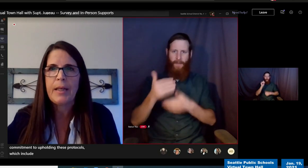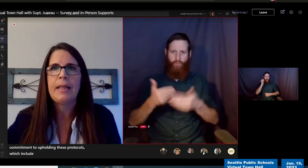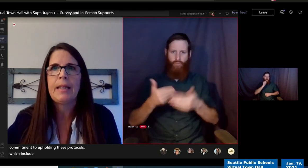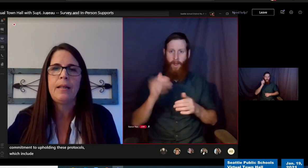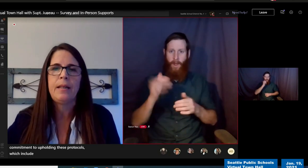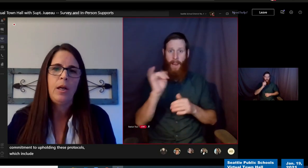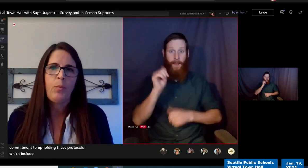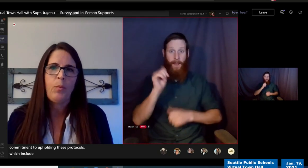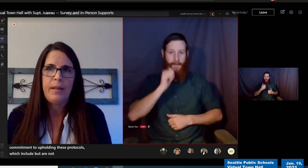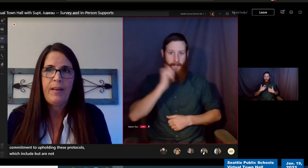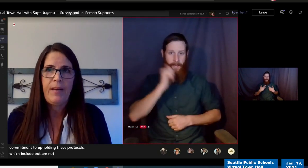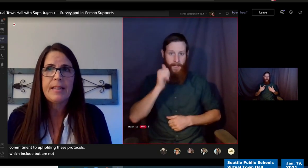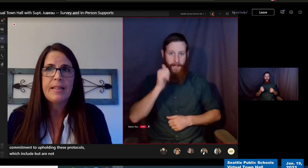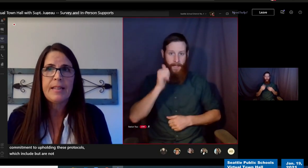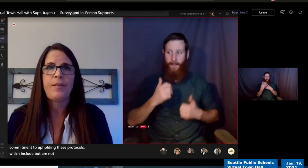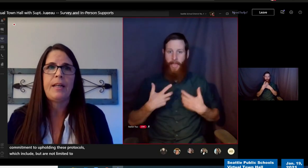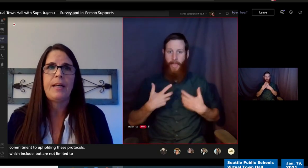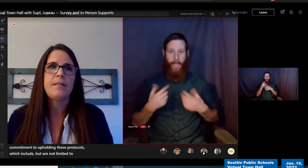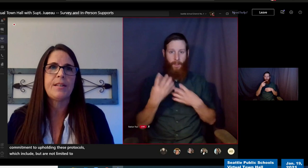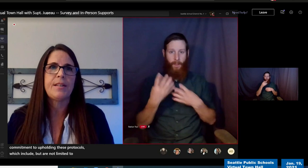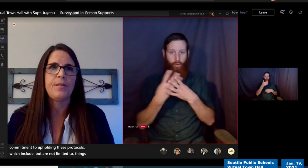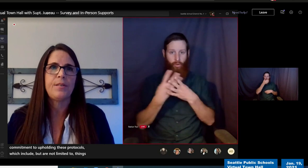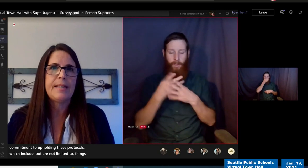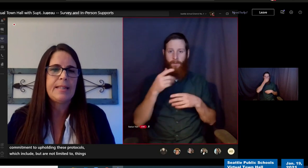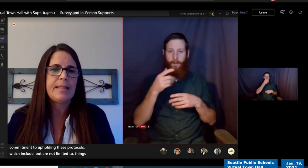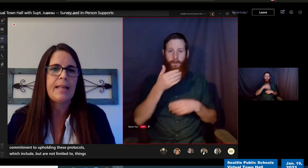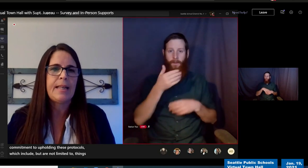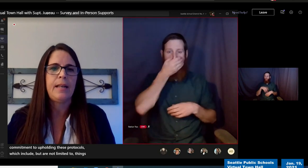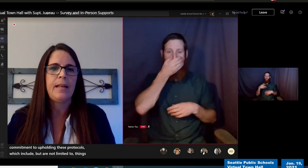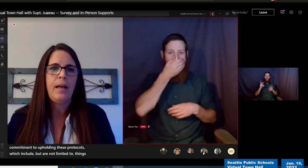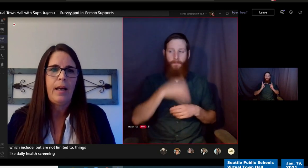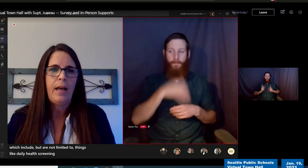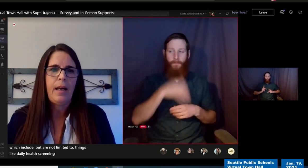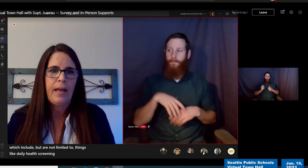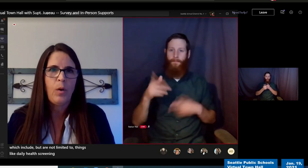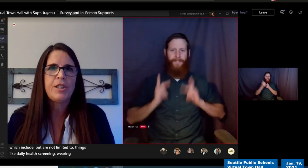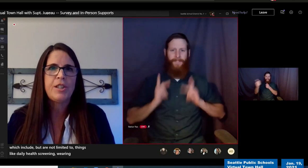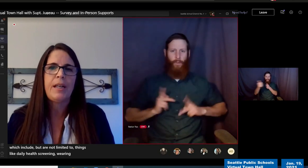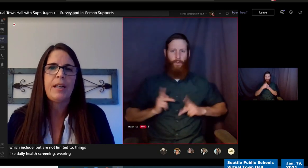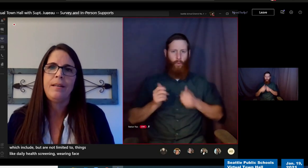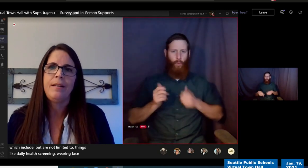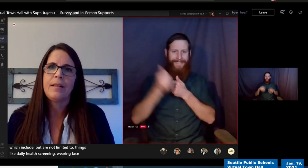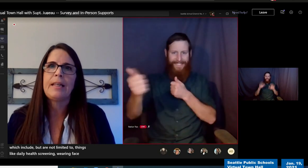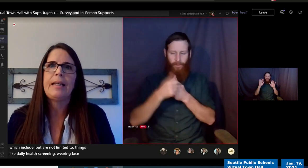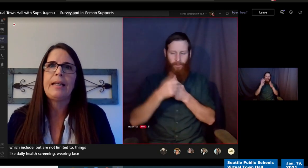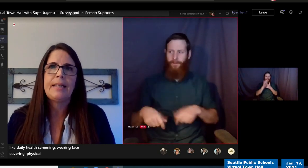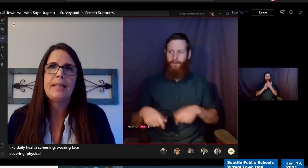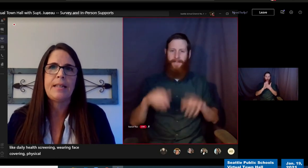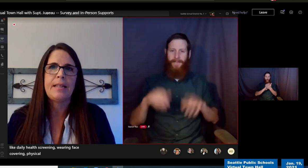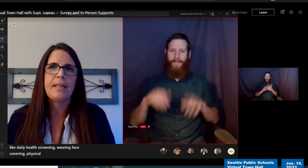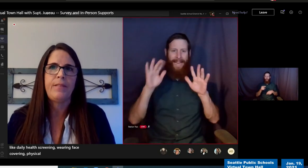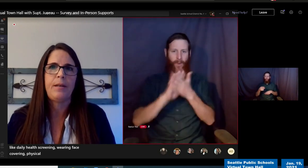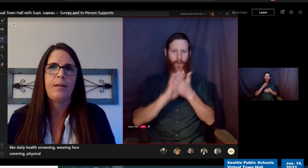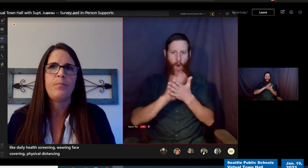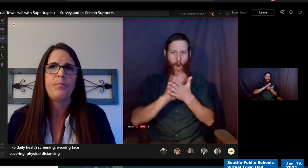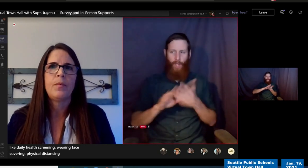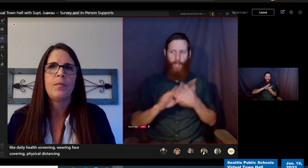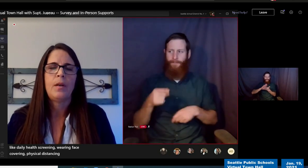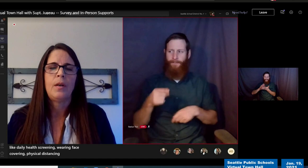wearing face coverings, physical distancing, hand washing and cleaning and disinfecting.